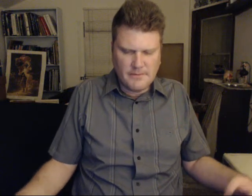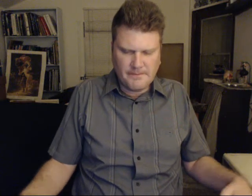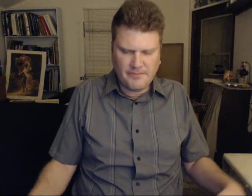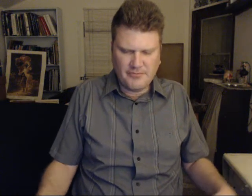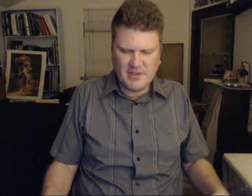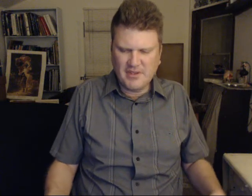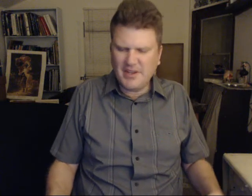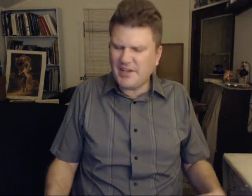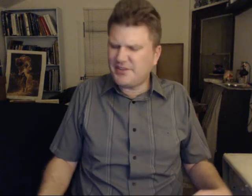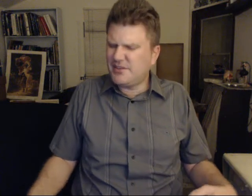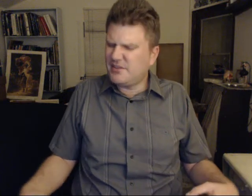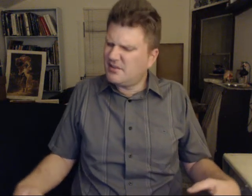Yes.